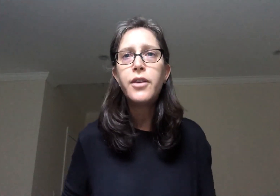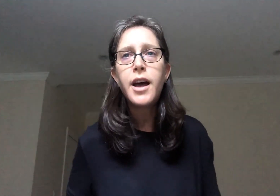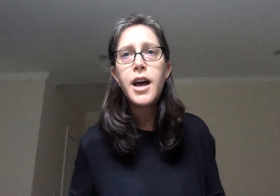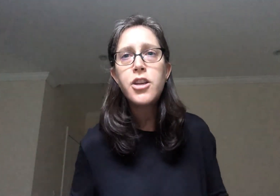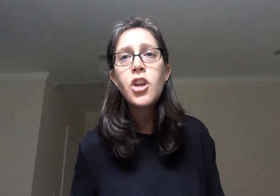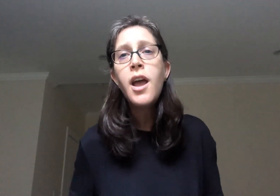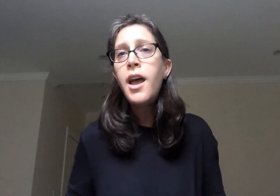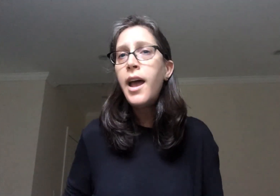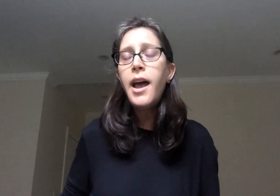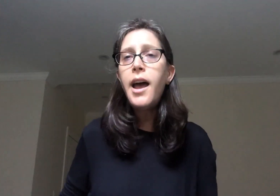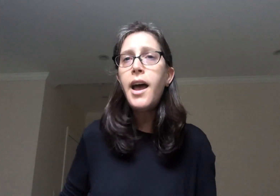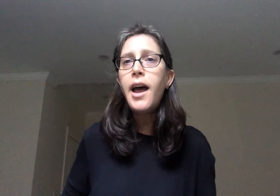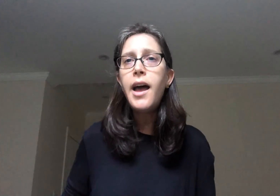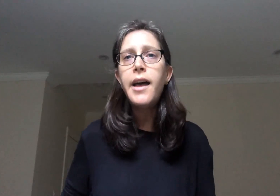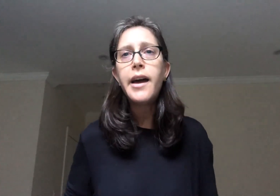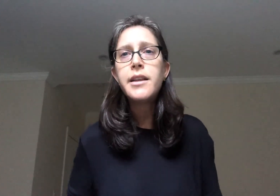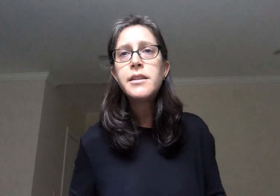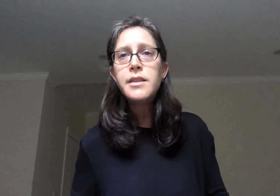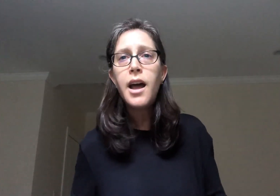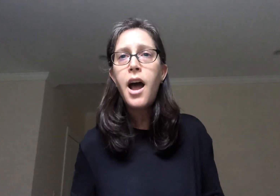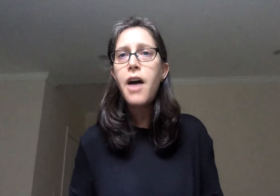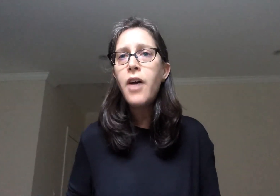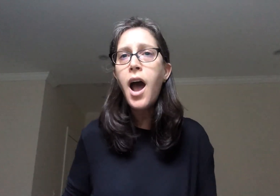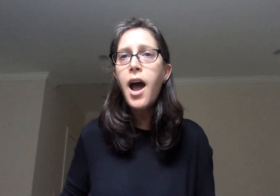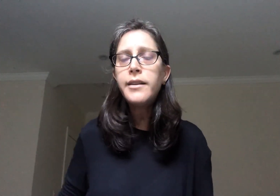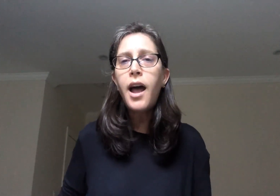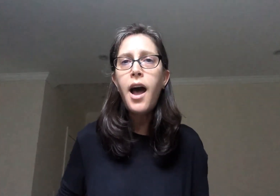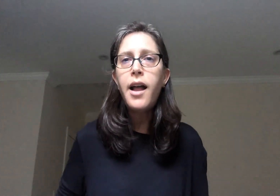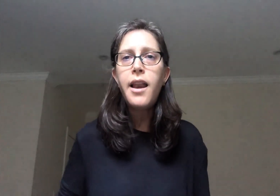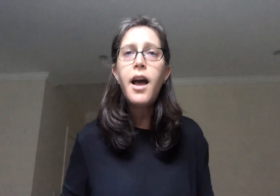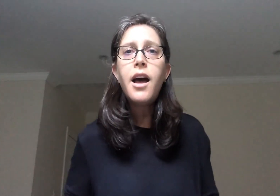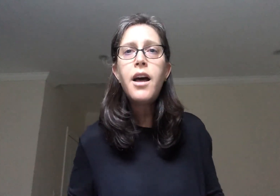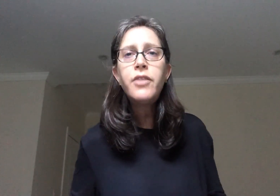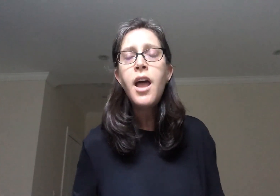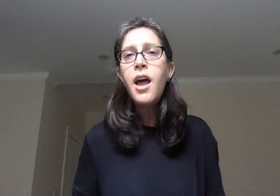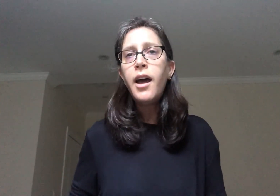sing it with